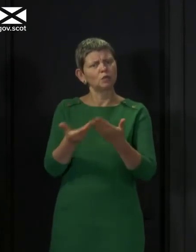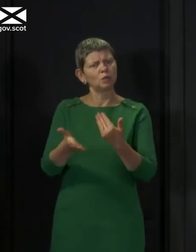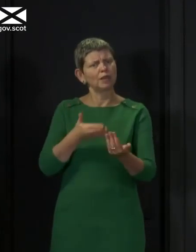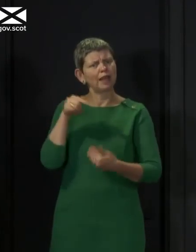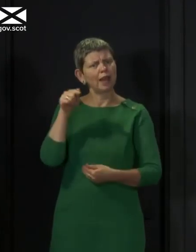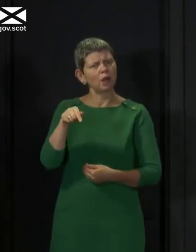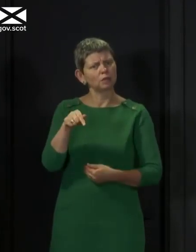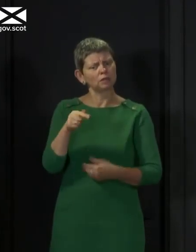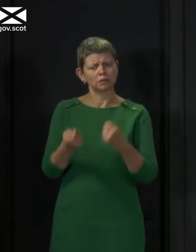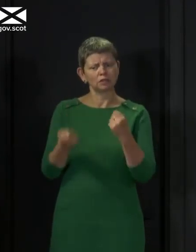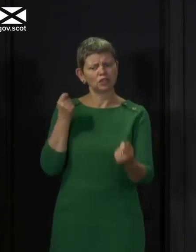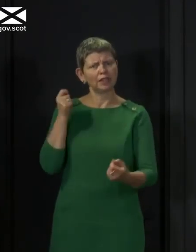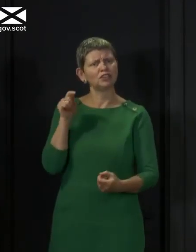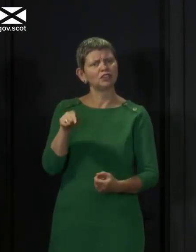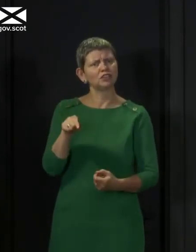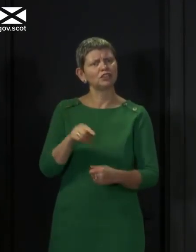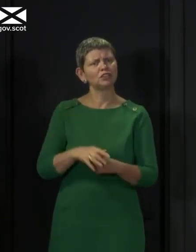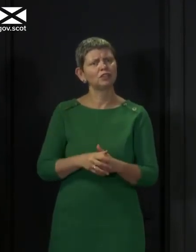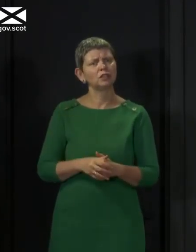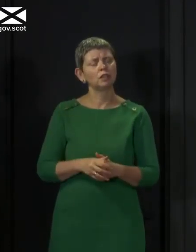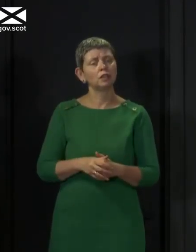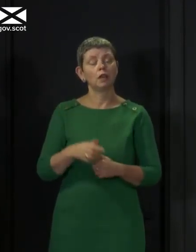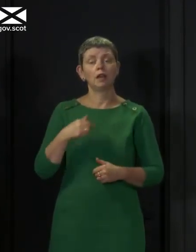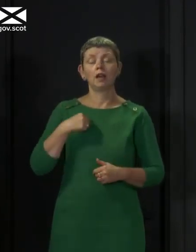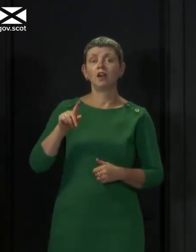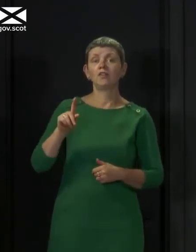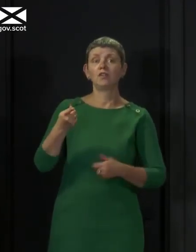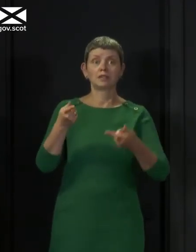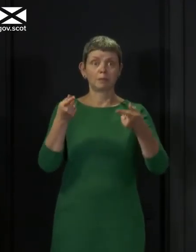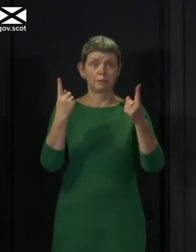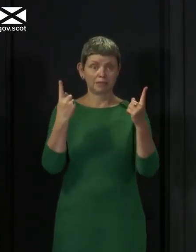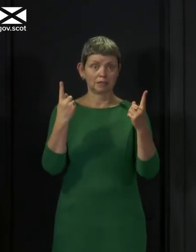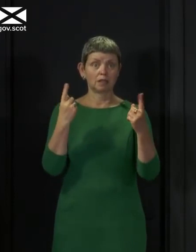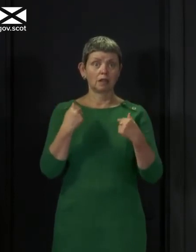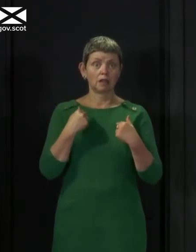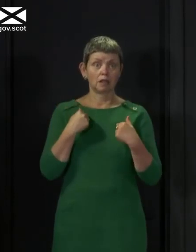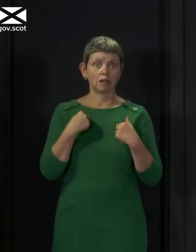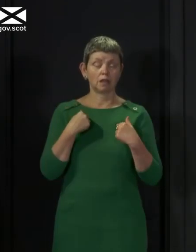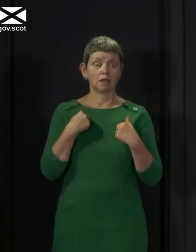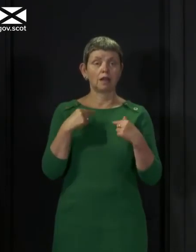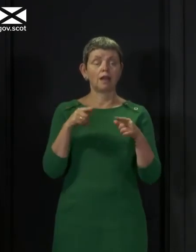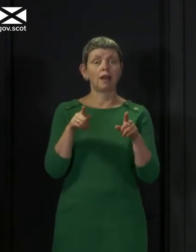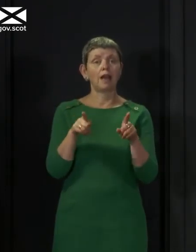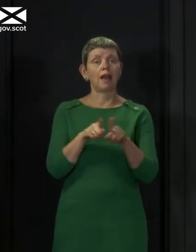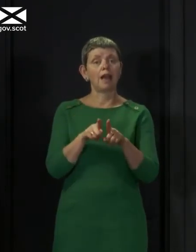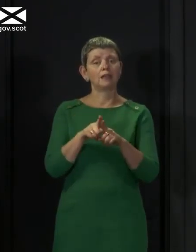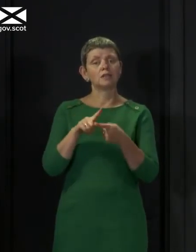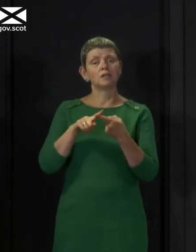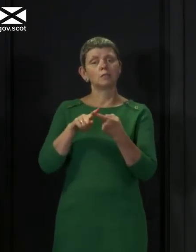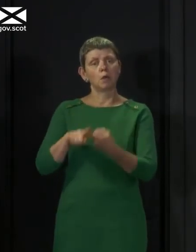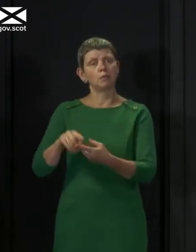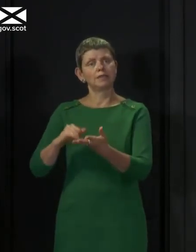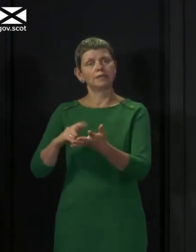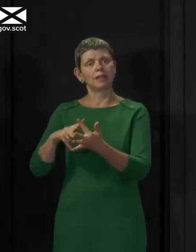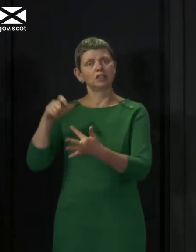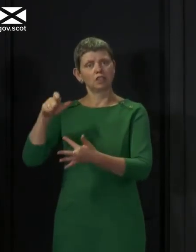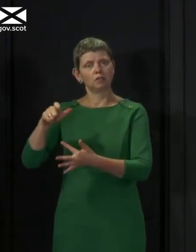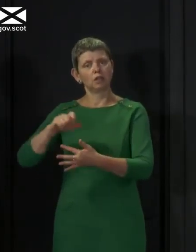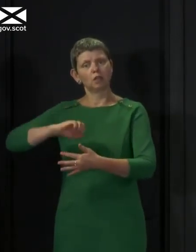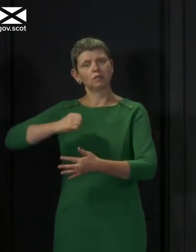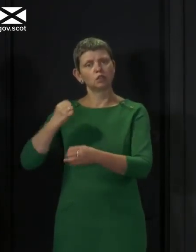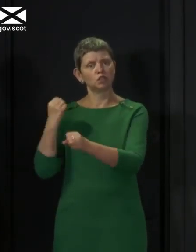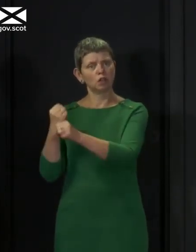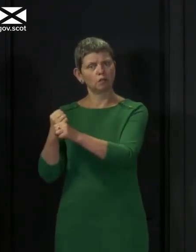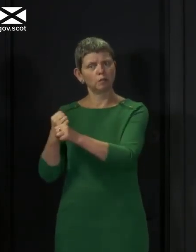possible. And, you know, as First Minister, I know, and I know this is something that the Permanent Secretary of the Scottish Government is, you know, very